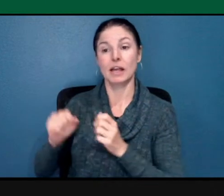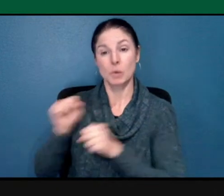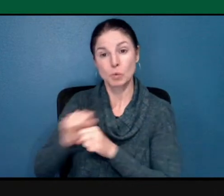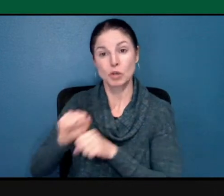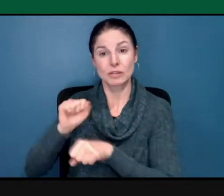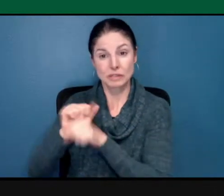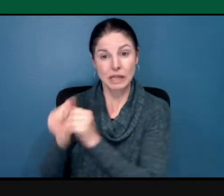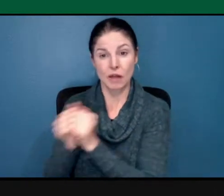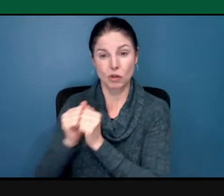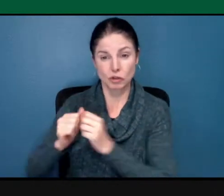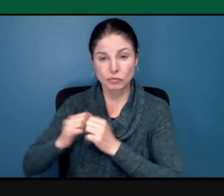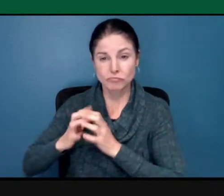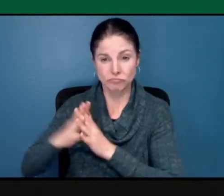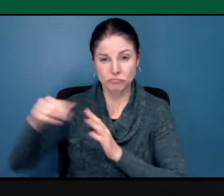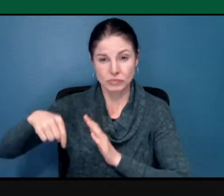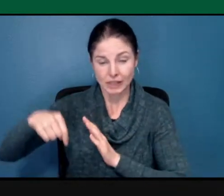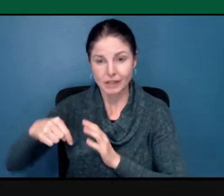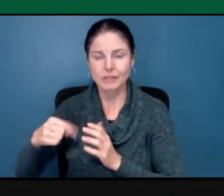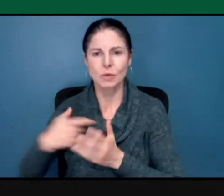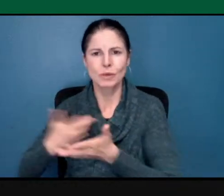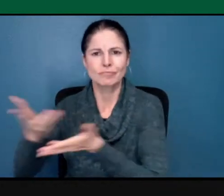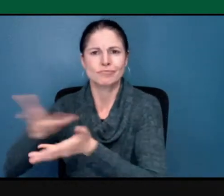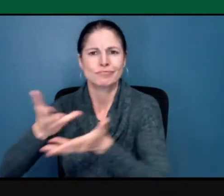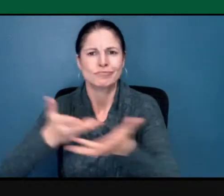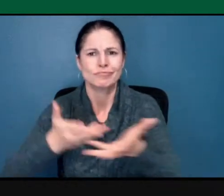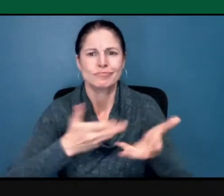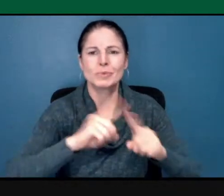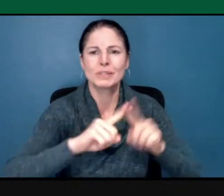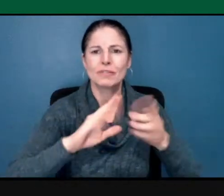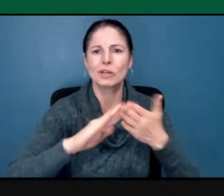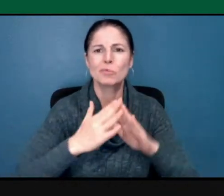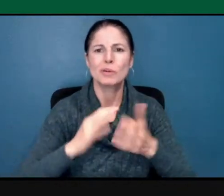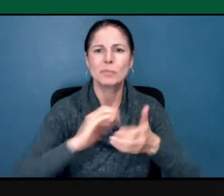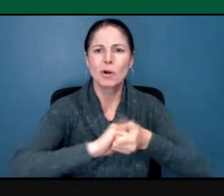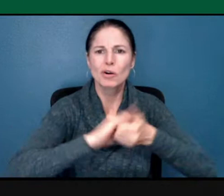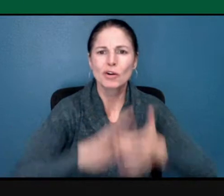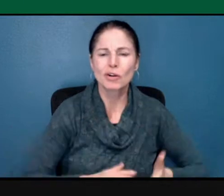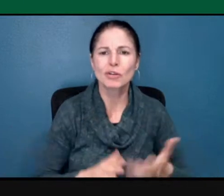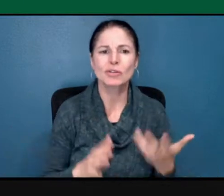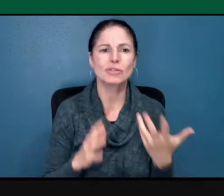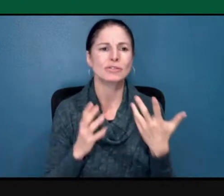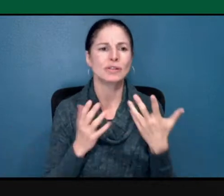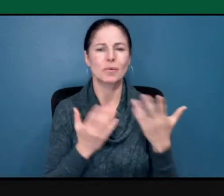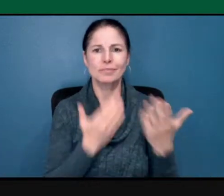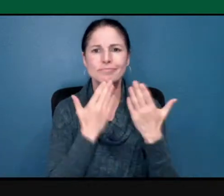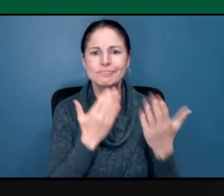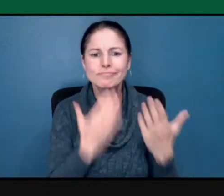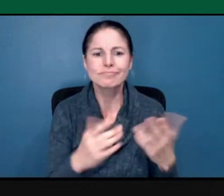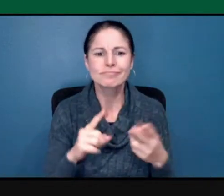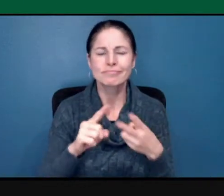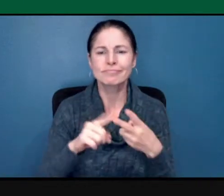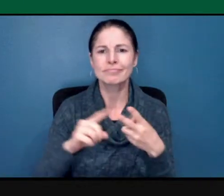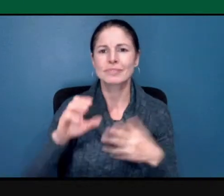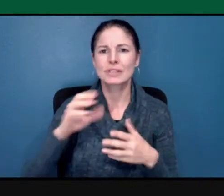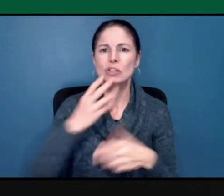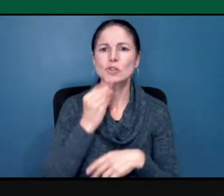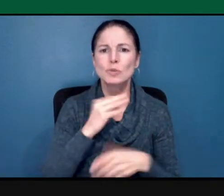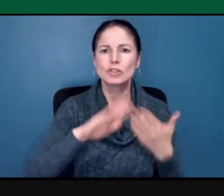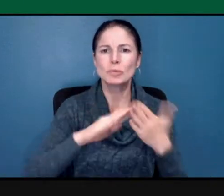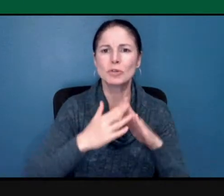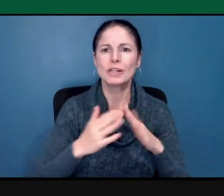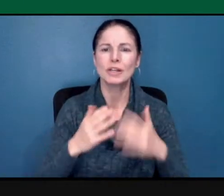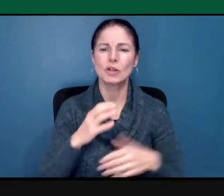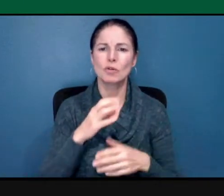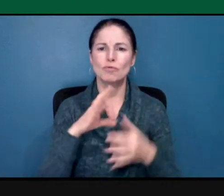partners. And I would like to thank and acknowledge Bruce Palmer of the Jewish Federation and Sharon Raghav of the Jewish Community Relations Council